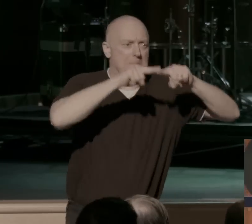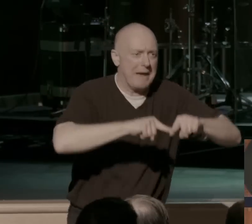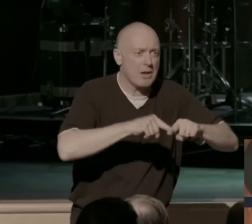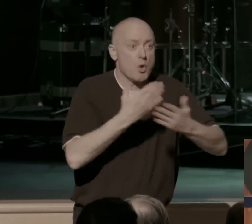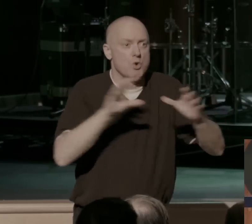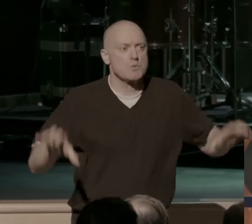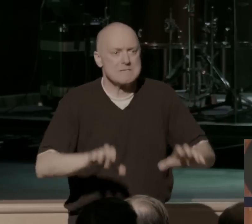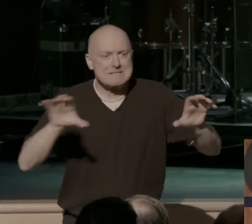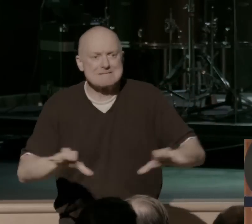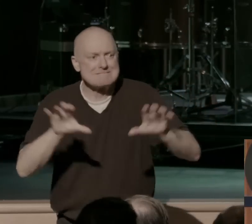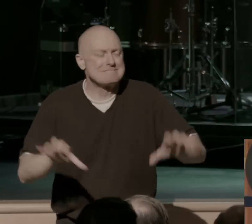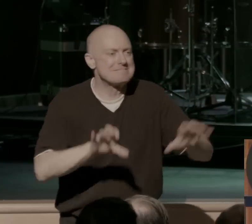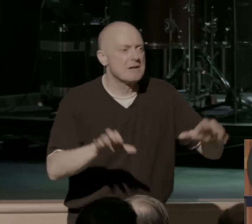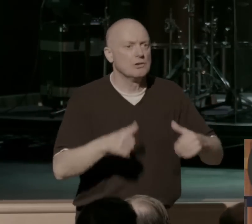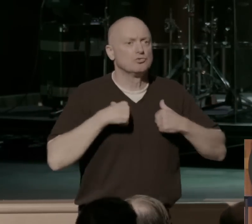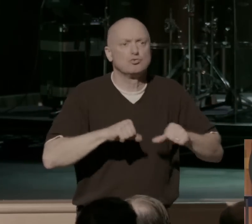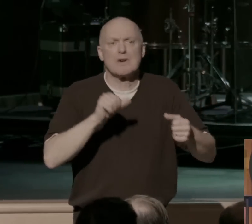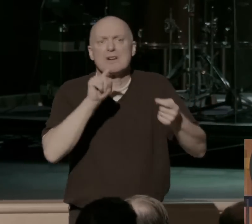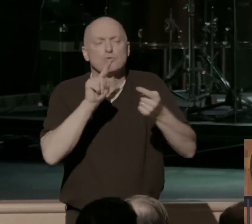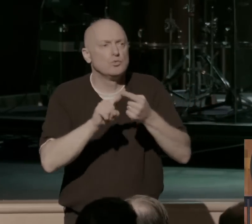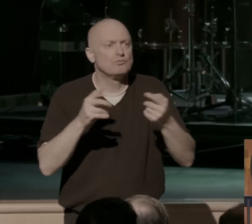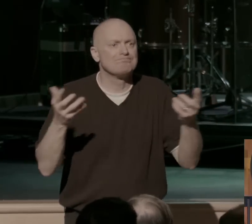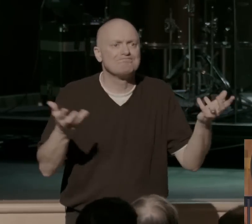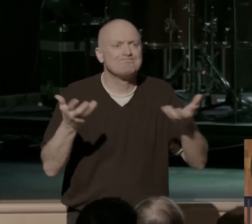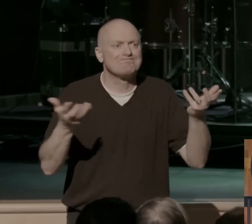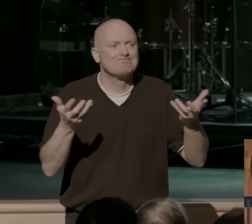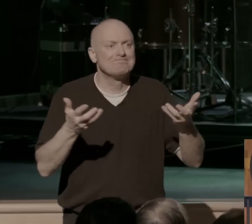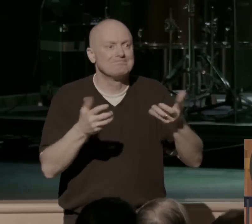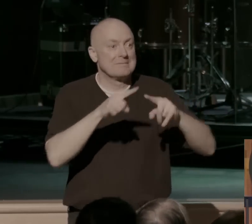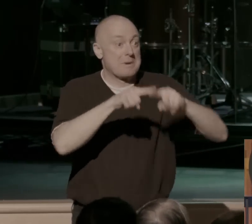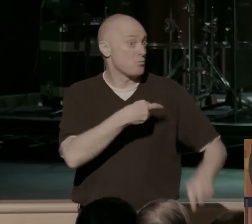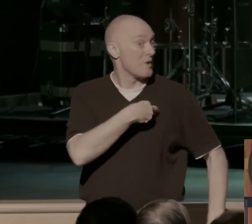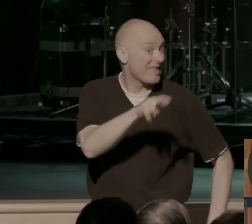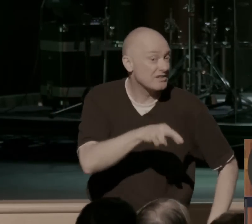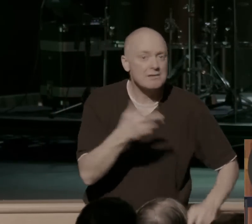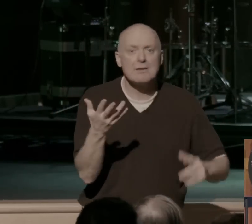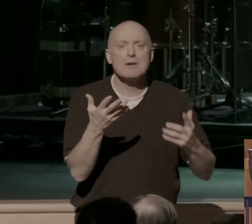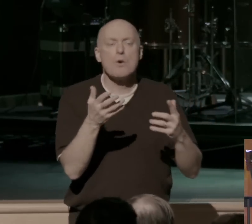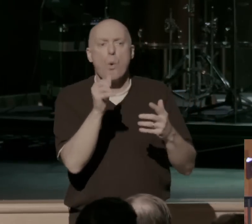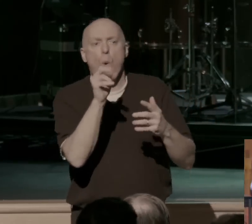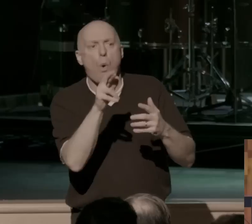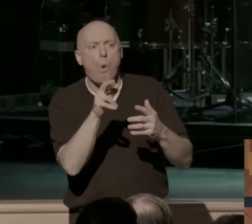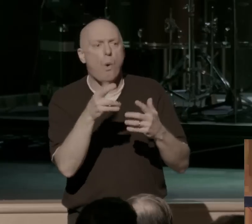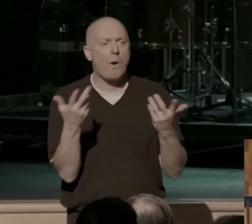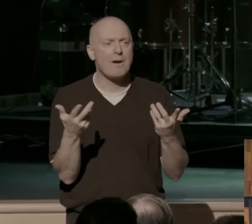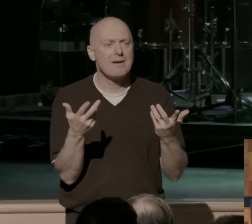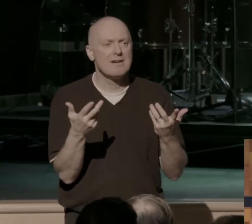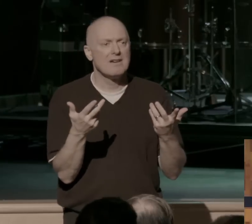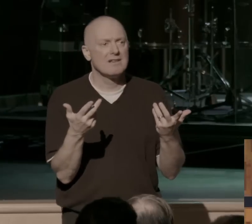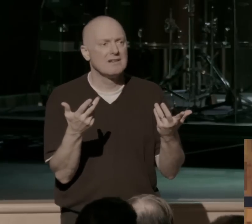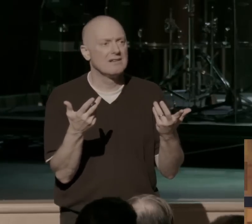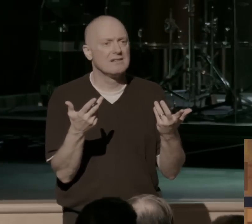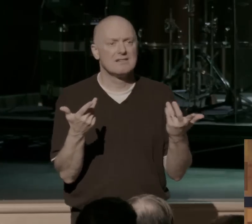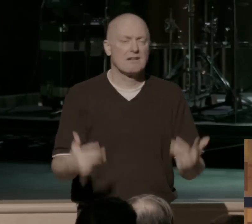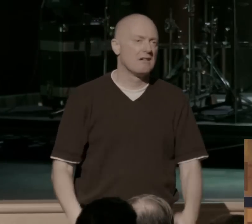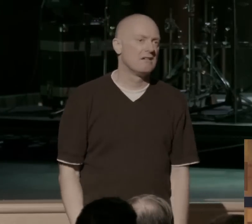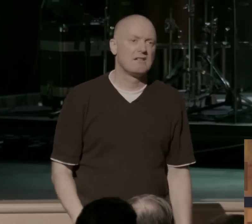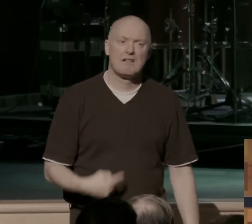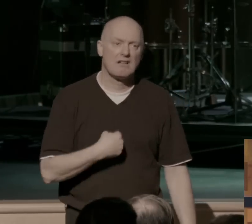you've tried to rely on religion, no matter how apathetic you've been as a man. You say, man, I've just been